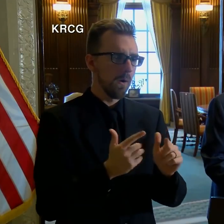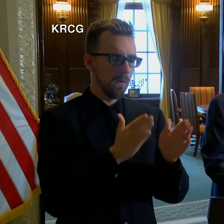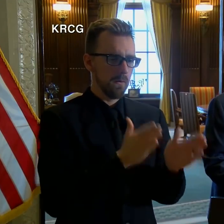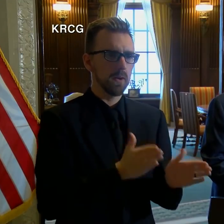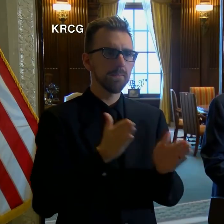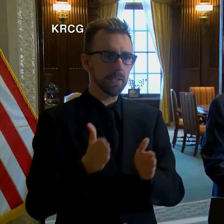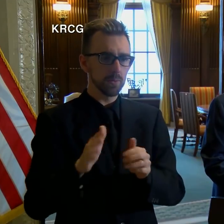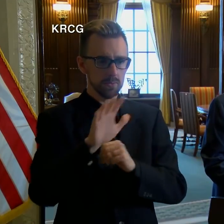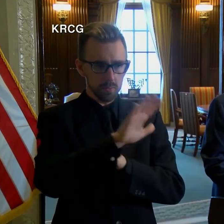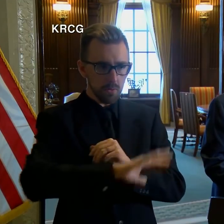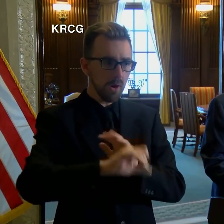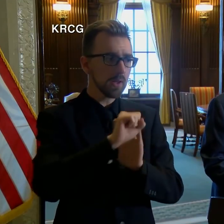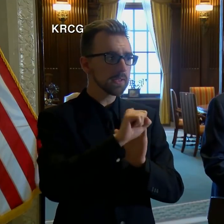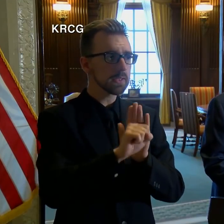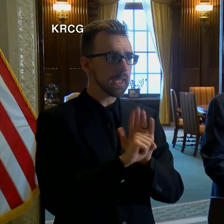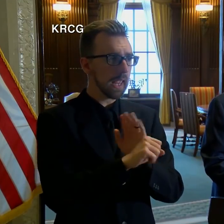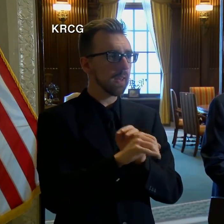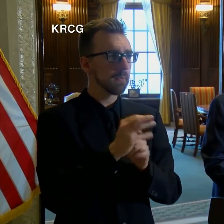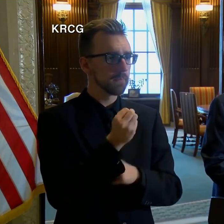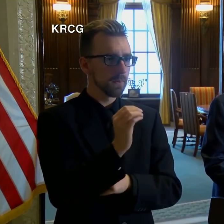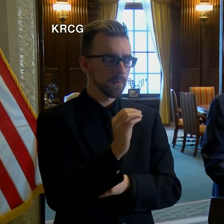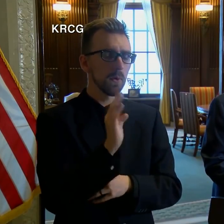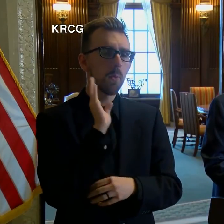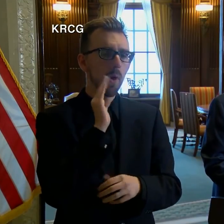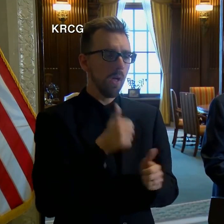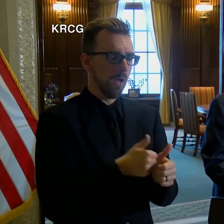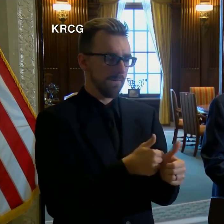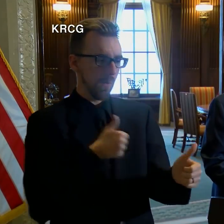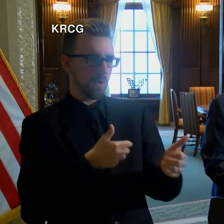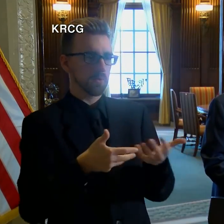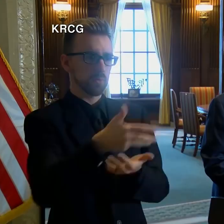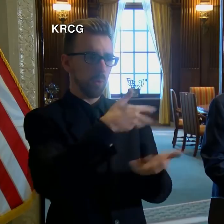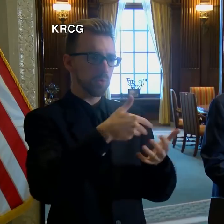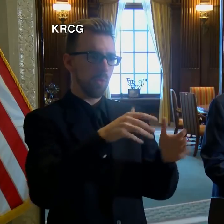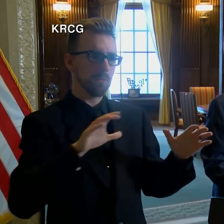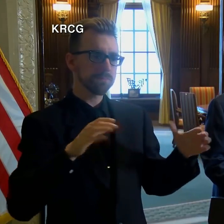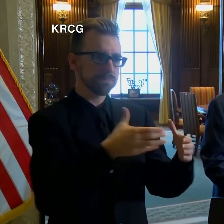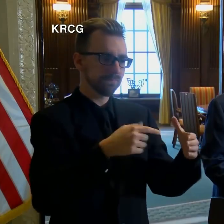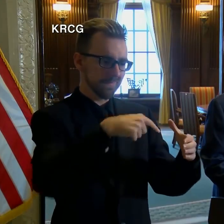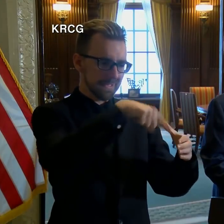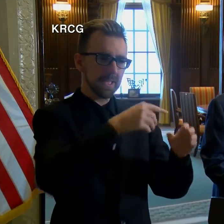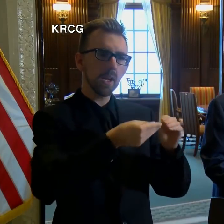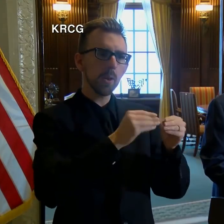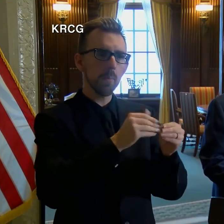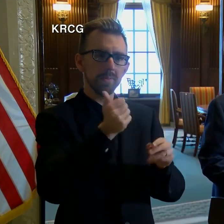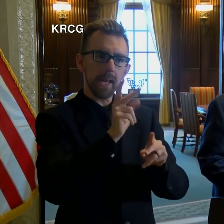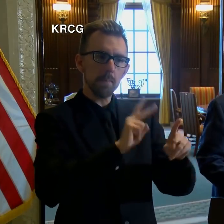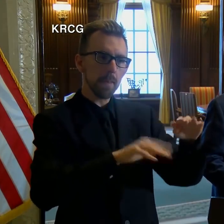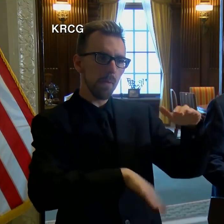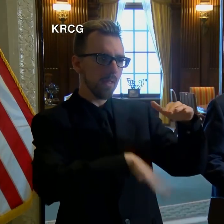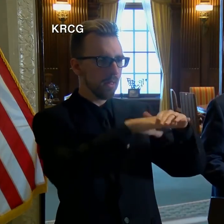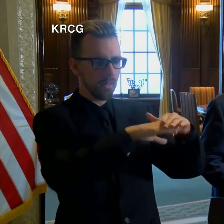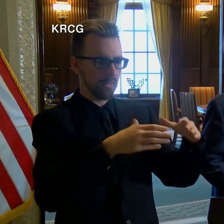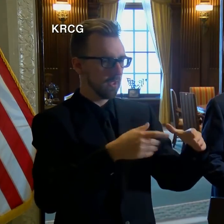in the state of Missouri shall avoid social gathering of more than 10 people.